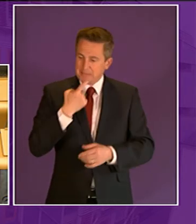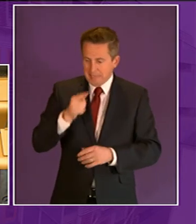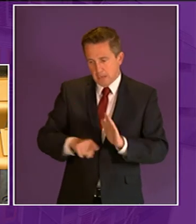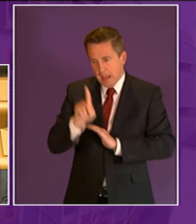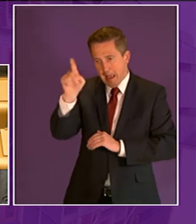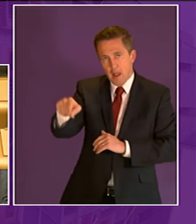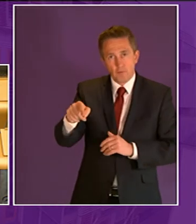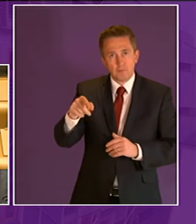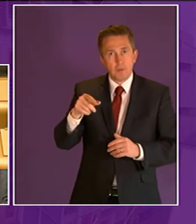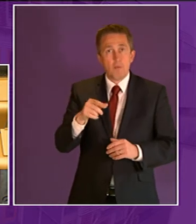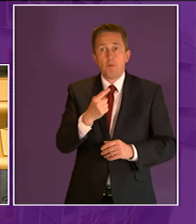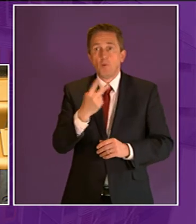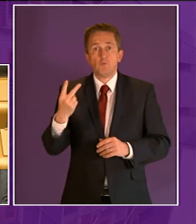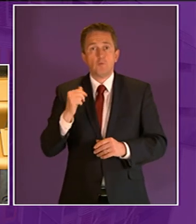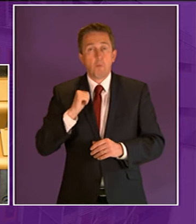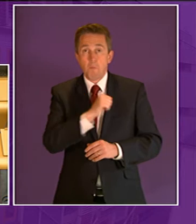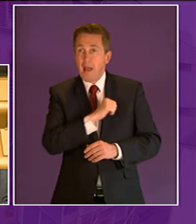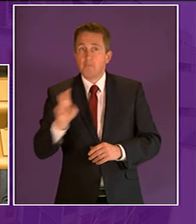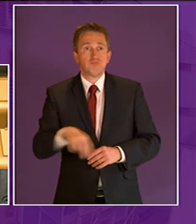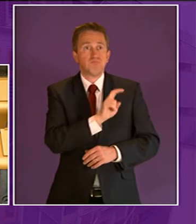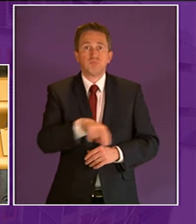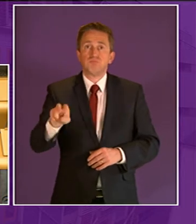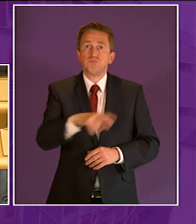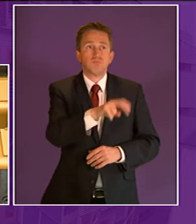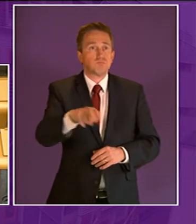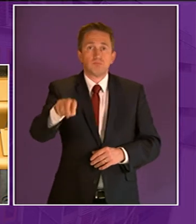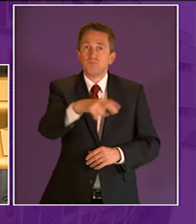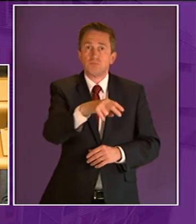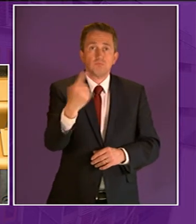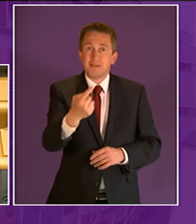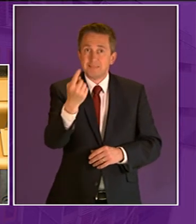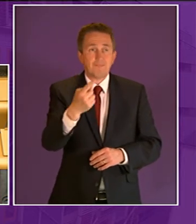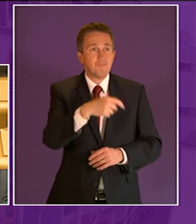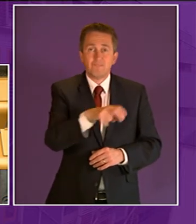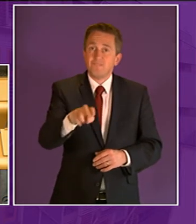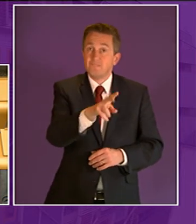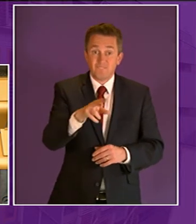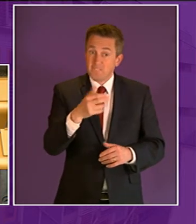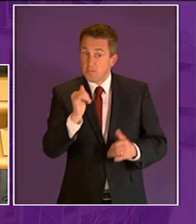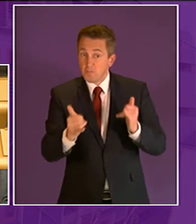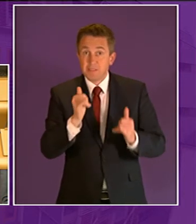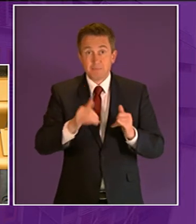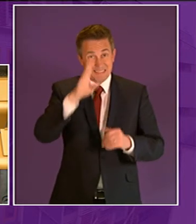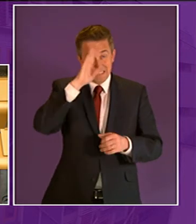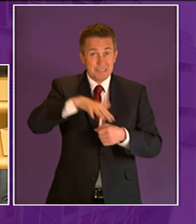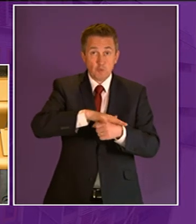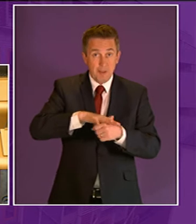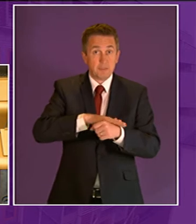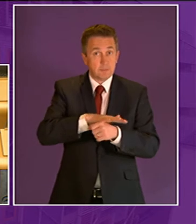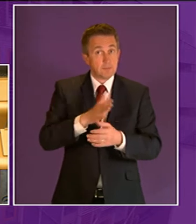a mile or two from home in total isolation sometimes in self-inflicted potentially dangerous situations certainly developed in me a